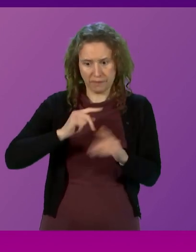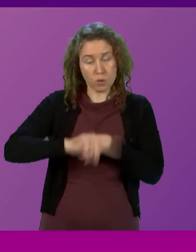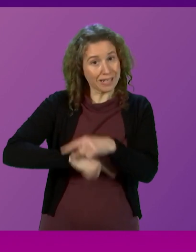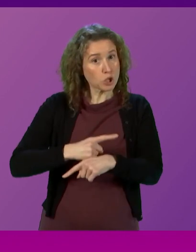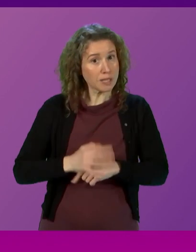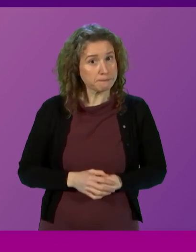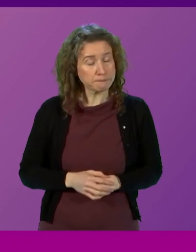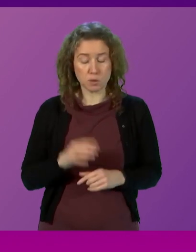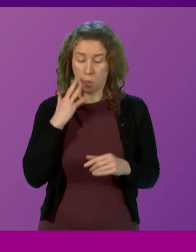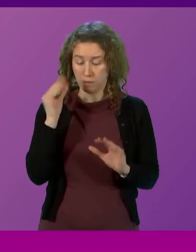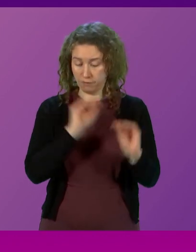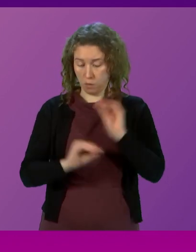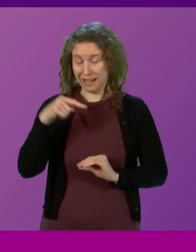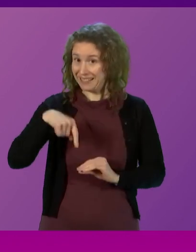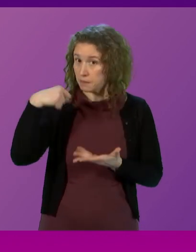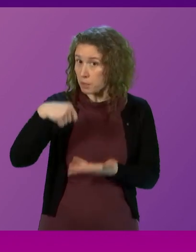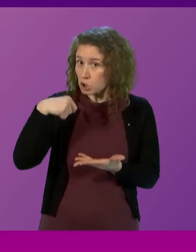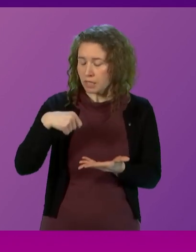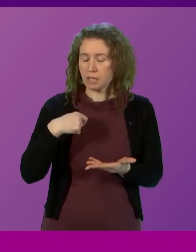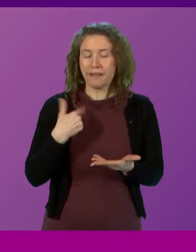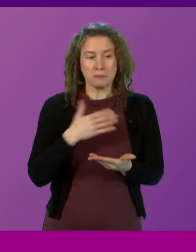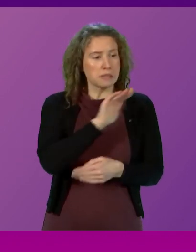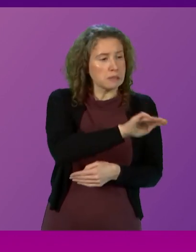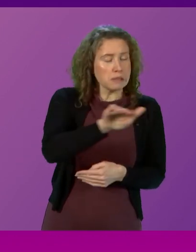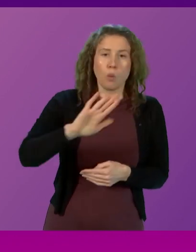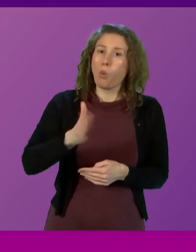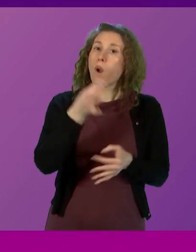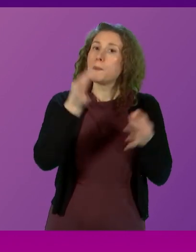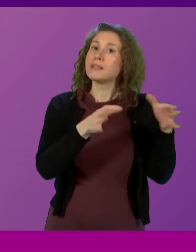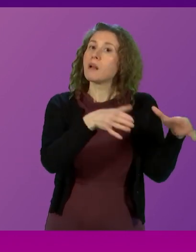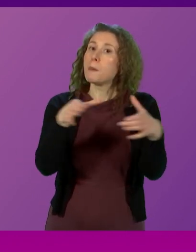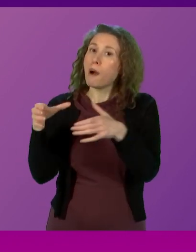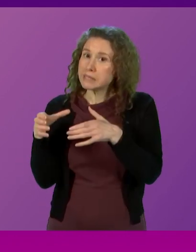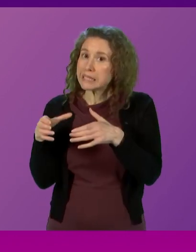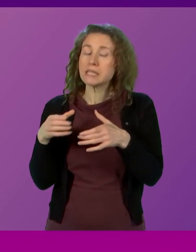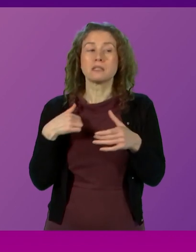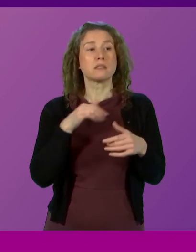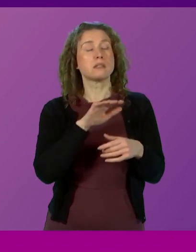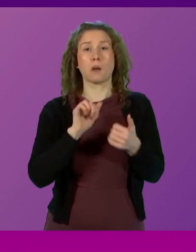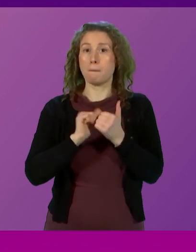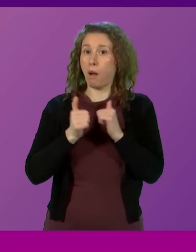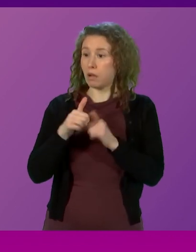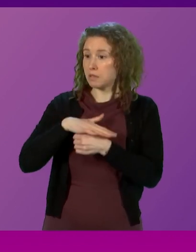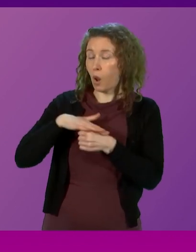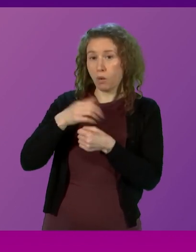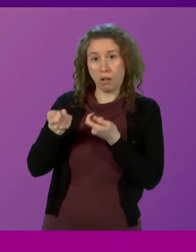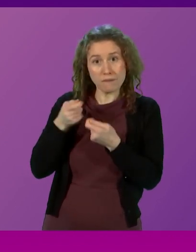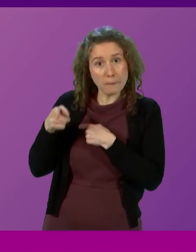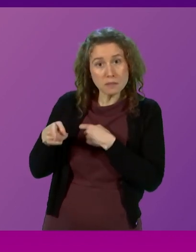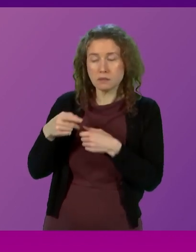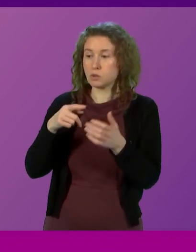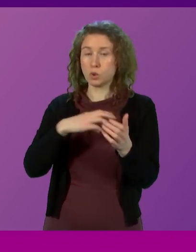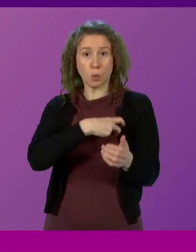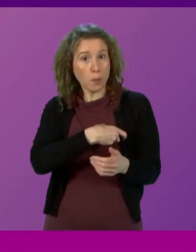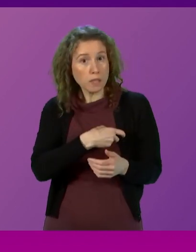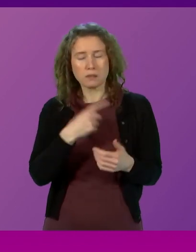In formulating this budget, I have reached out to all political parties in this Parliament, to our partners in local government, to trade unions